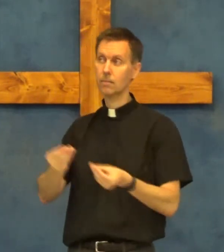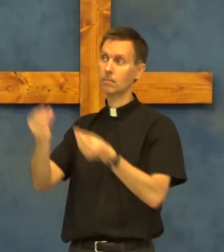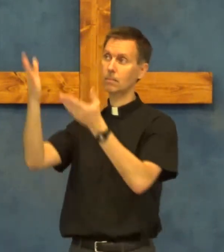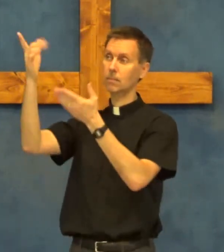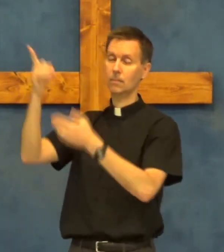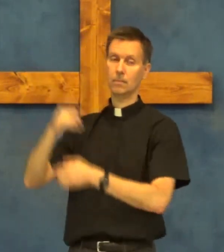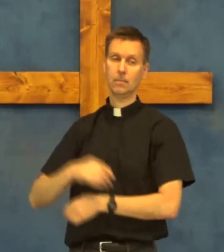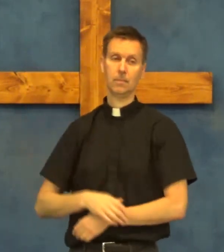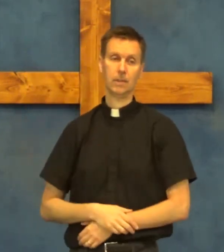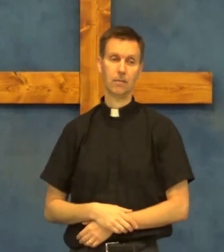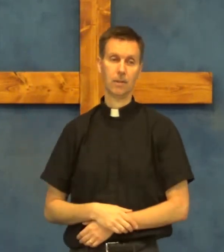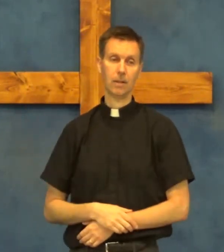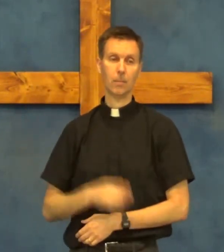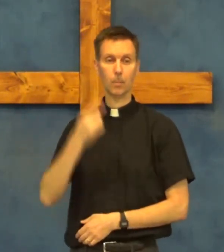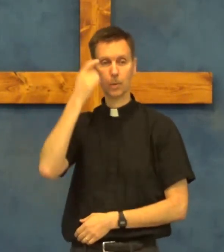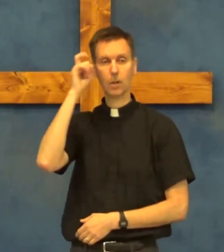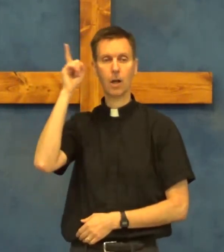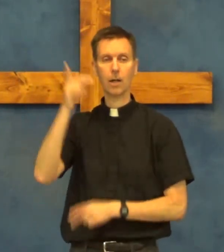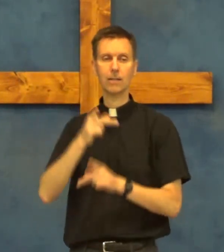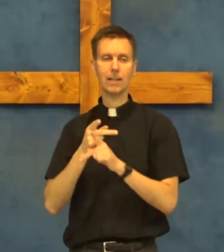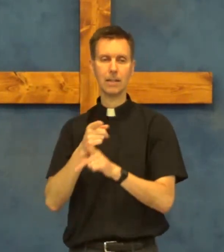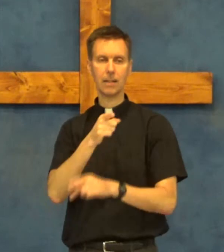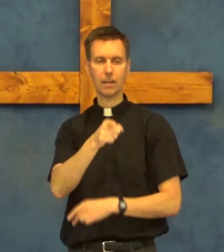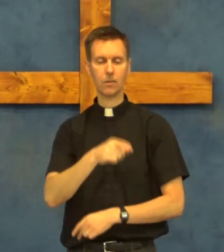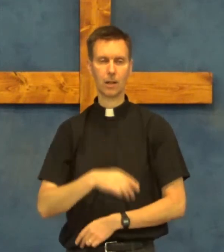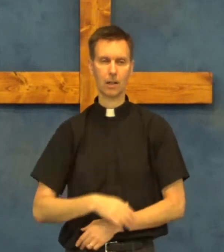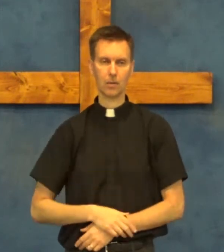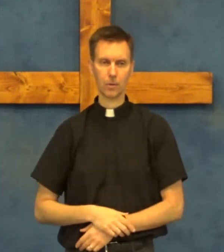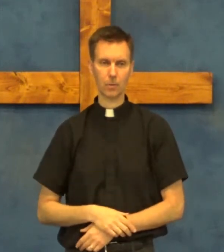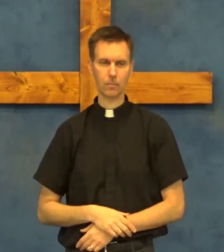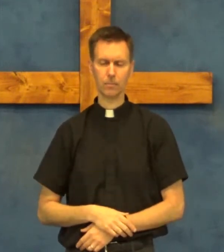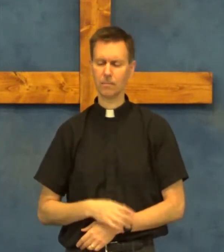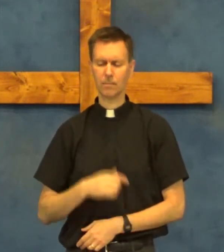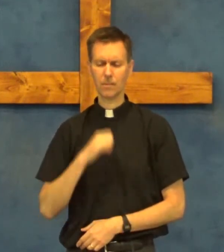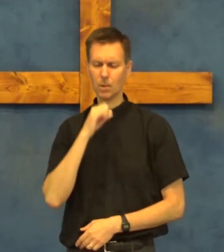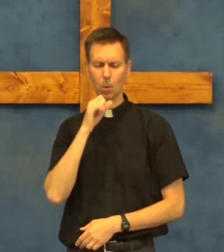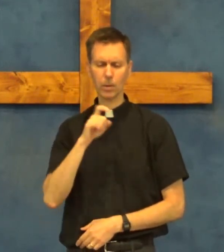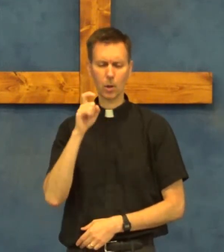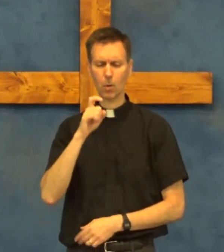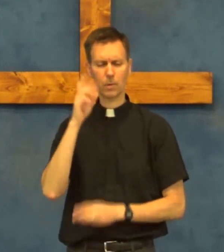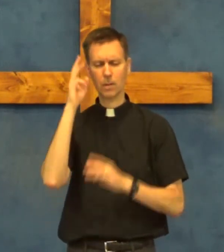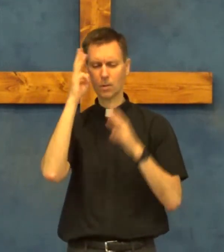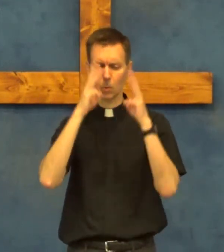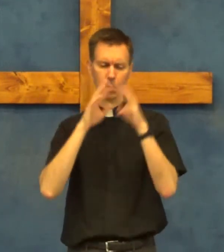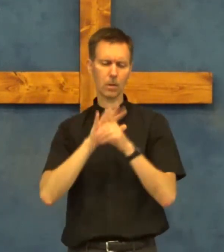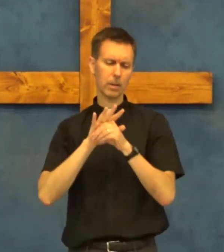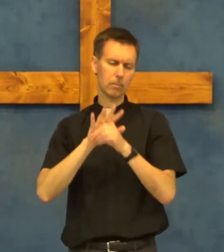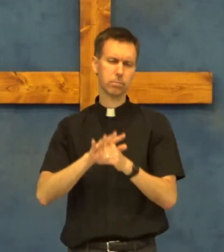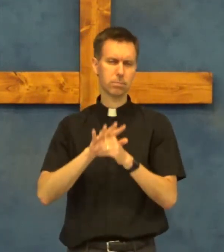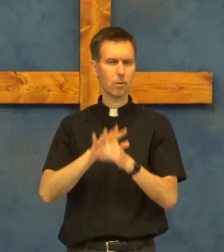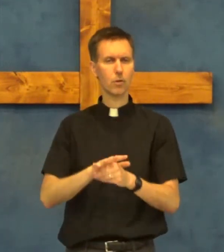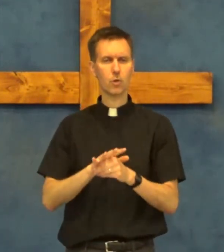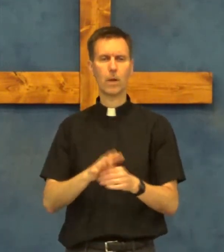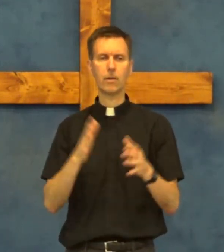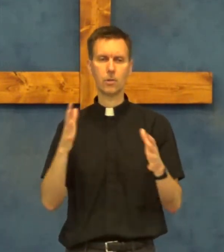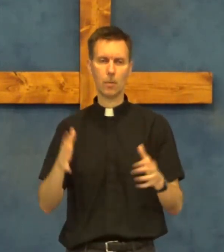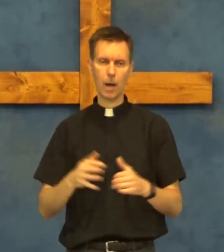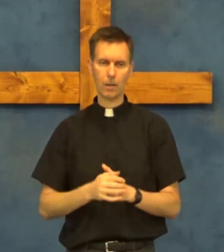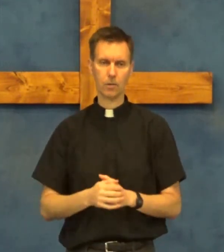give to him because he takes care of you so we don't need to worry stress so much